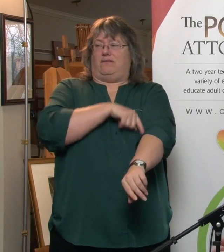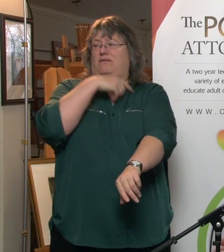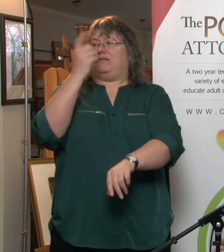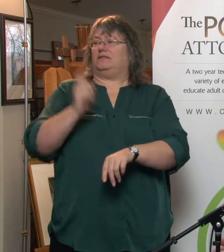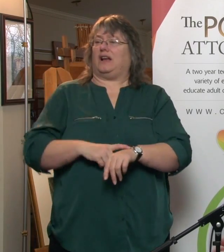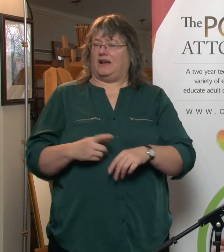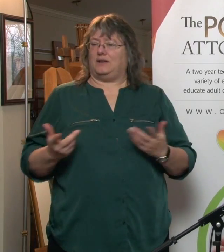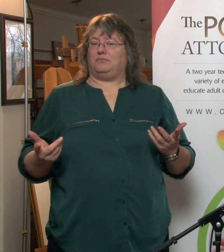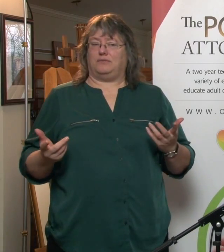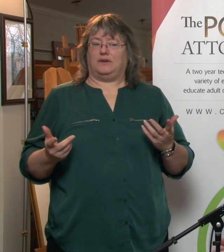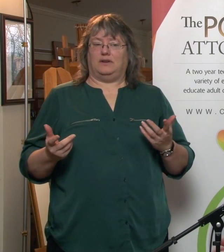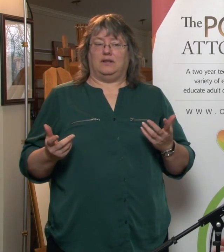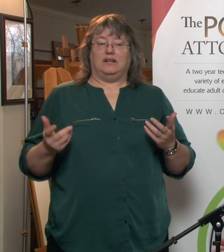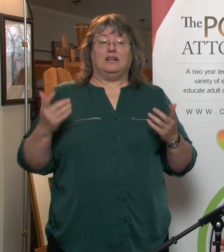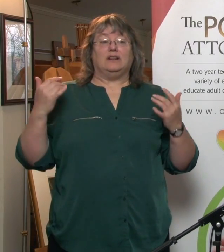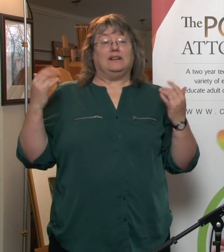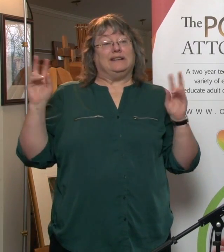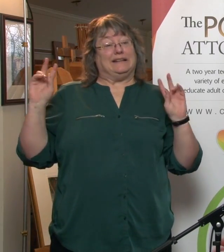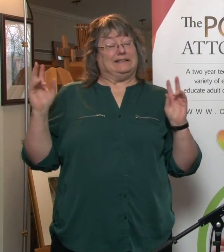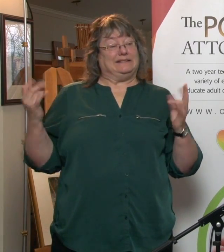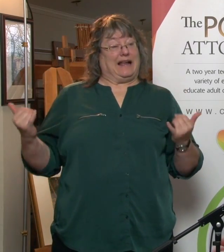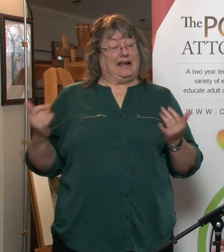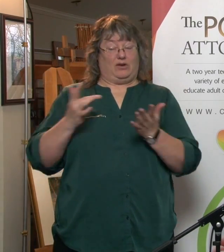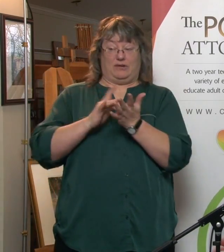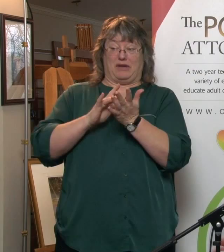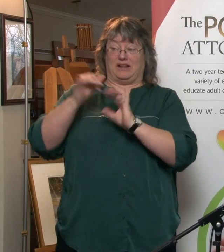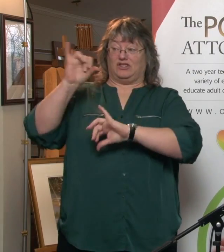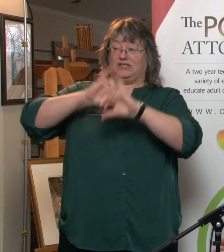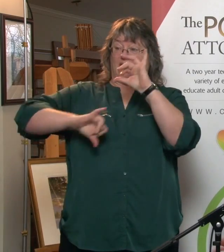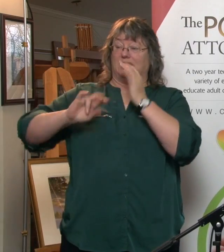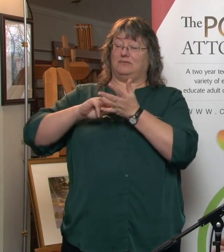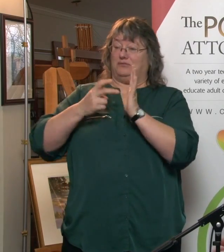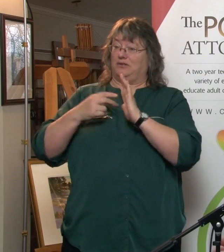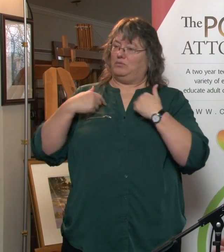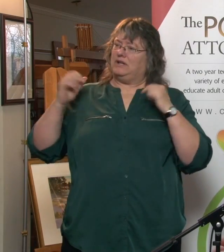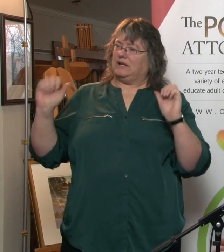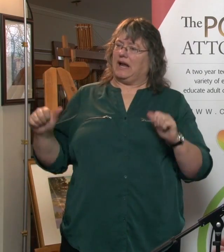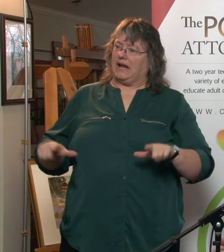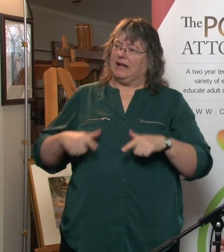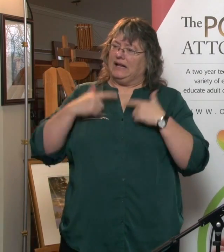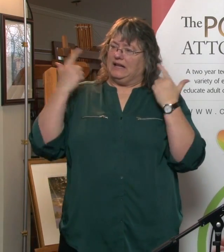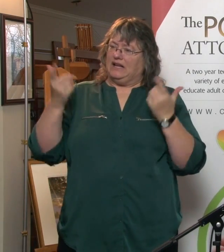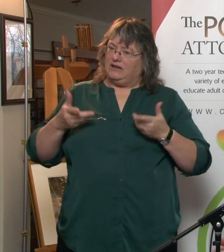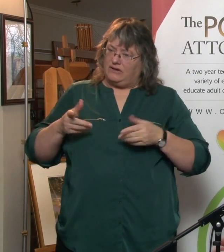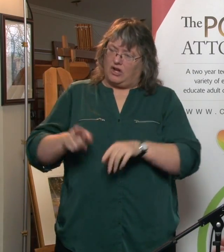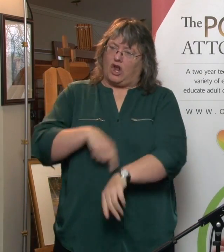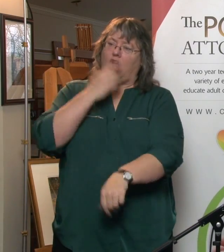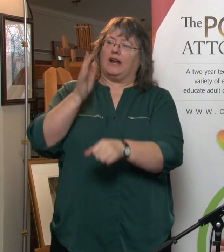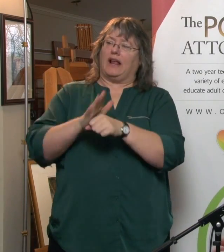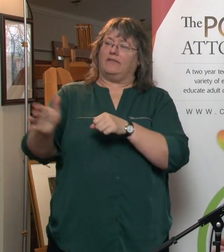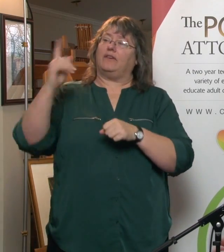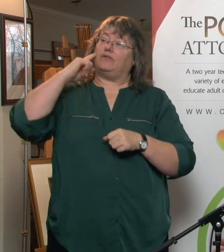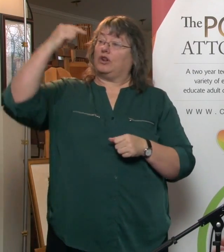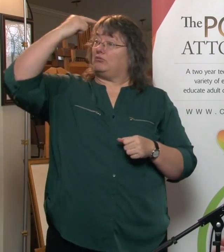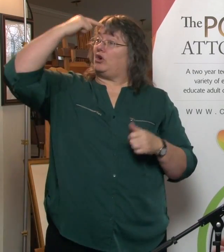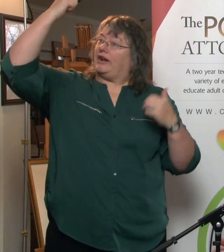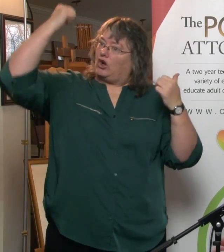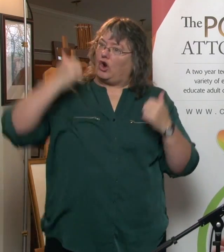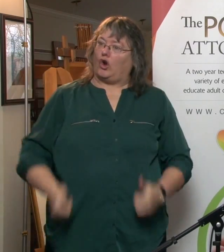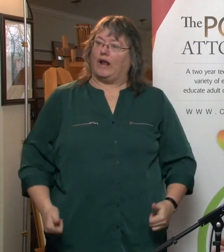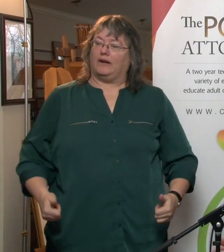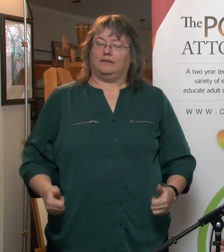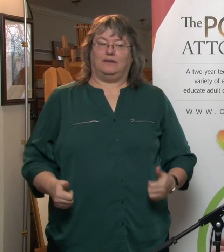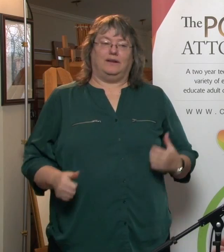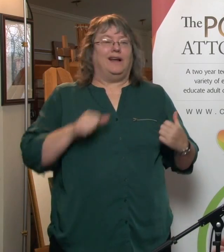recently put it, we're now, medical science is now live, allowing us to live long enough to lose our mental capacity. I do not think